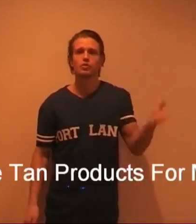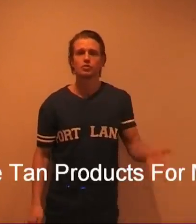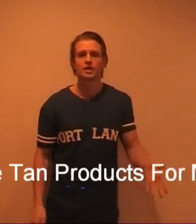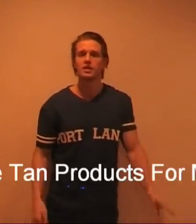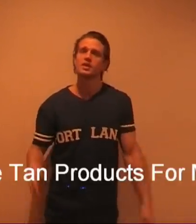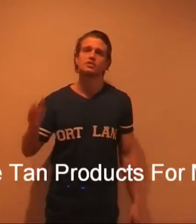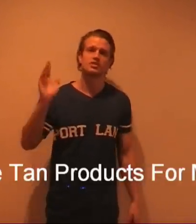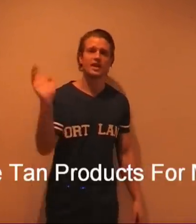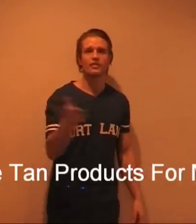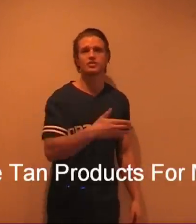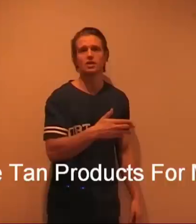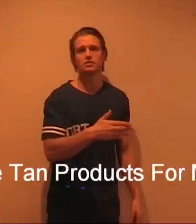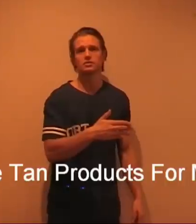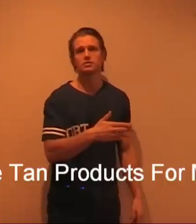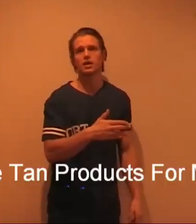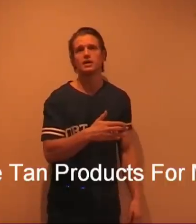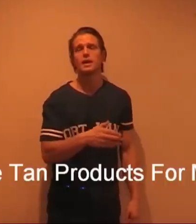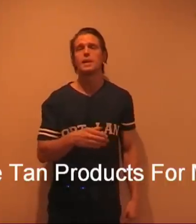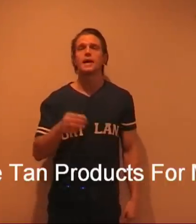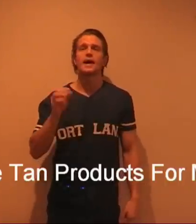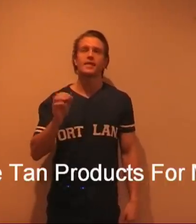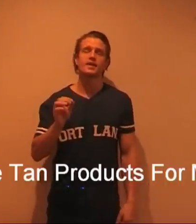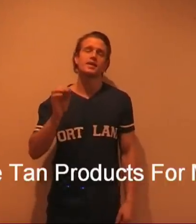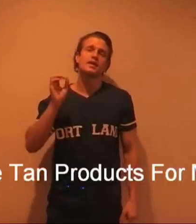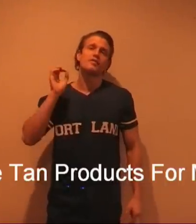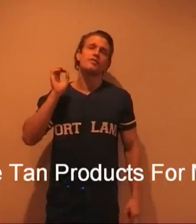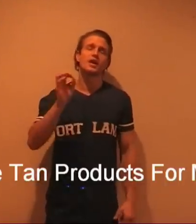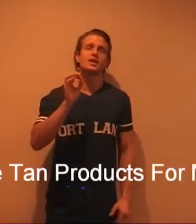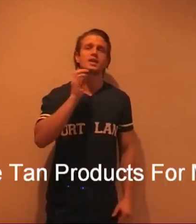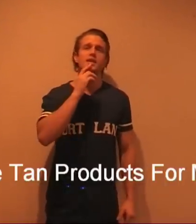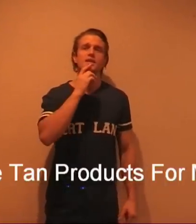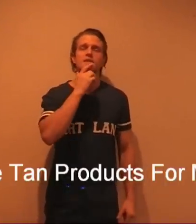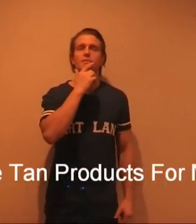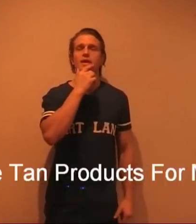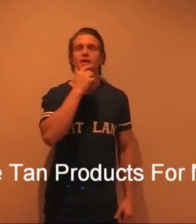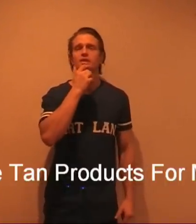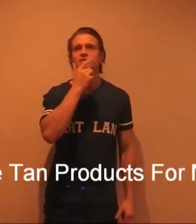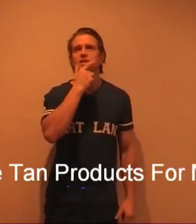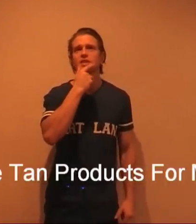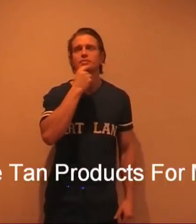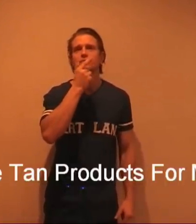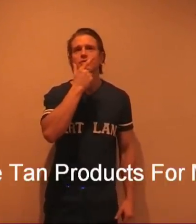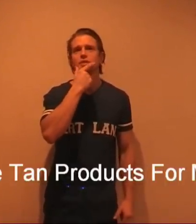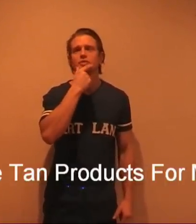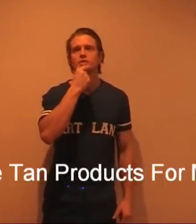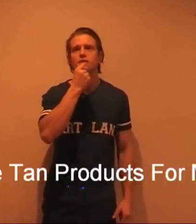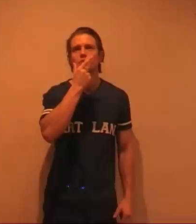blogs already. So stay out of the sun. Right. And then finally my last tip. I was going to give you an